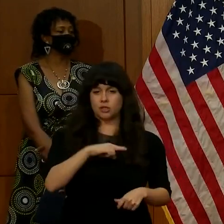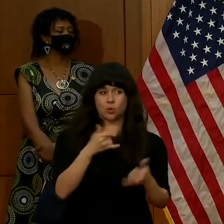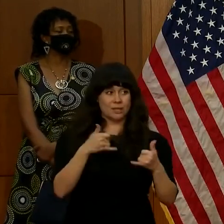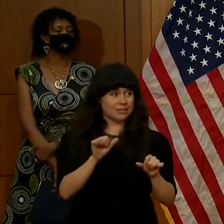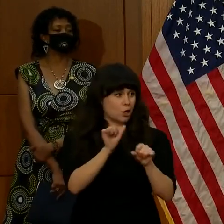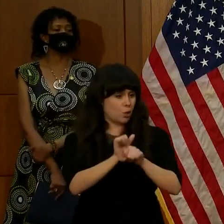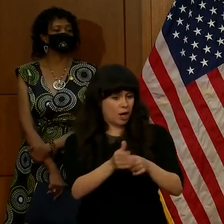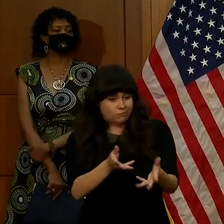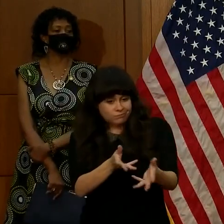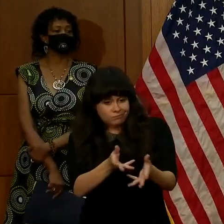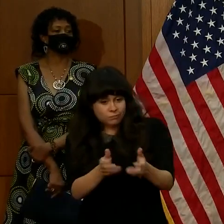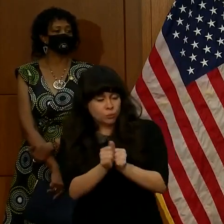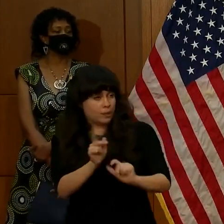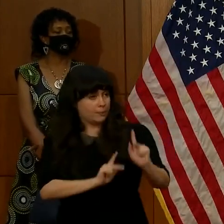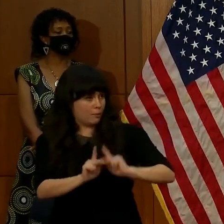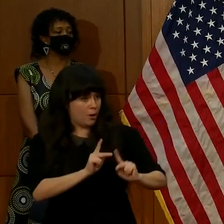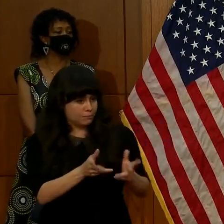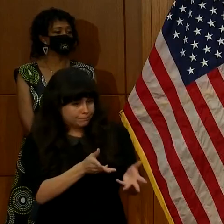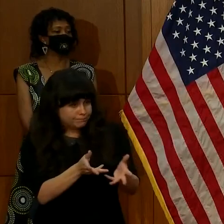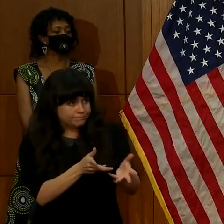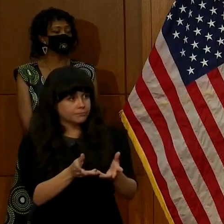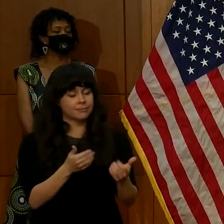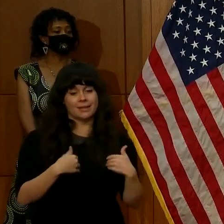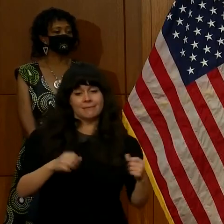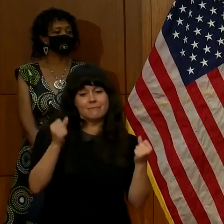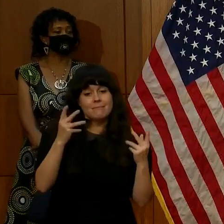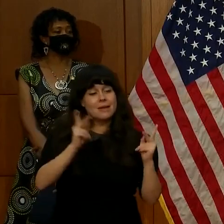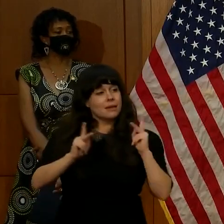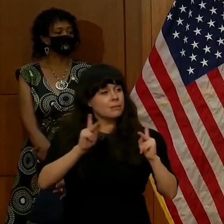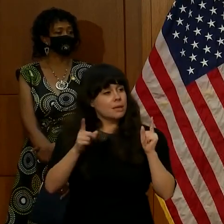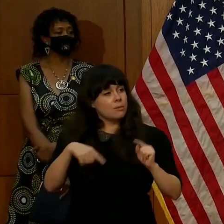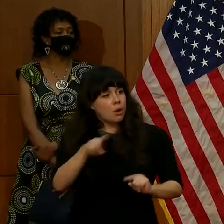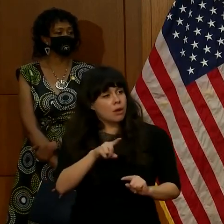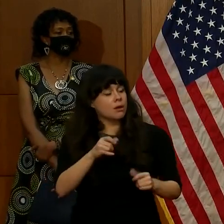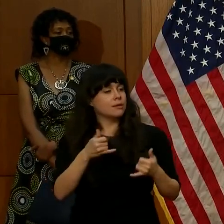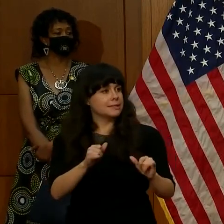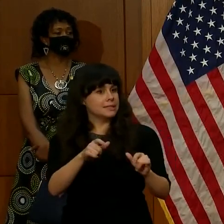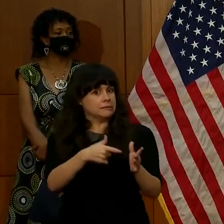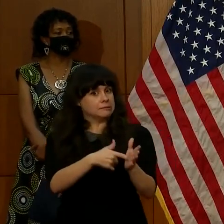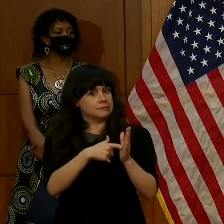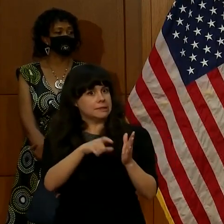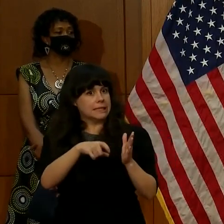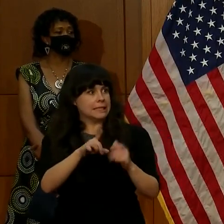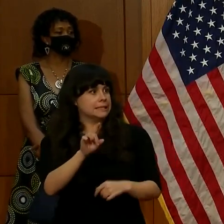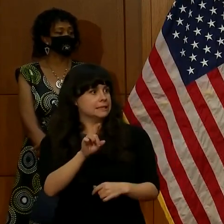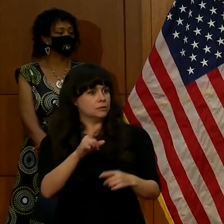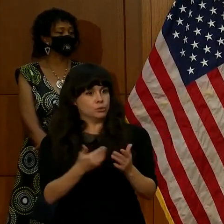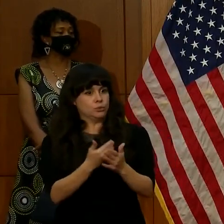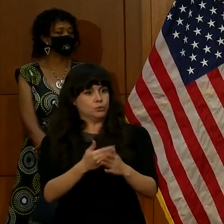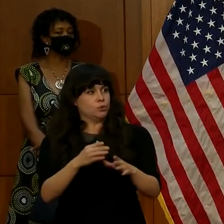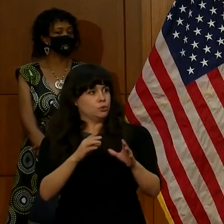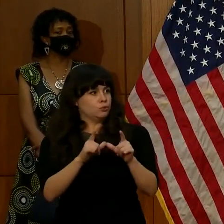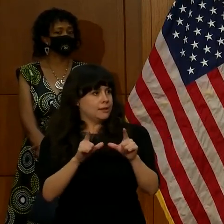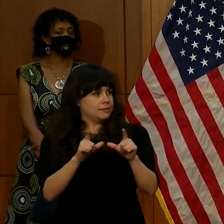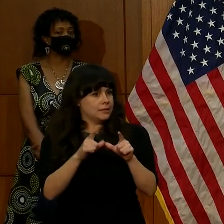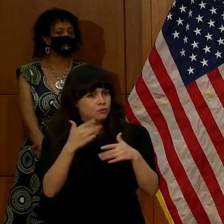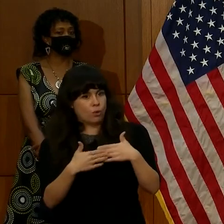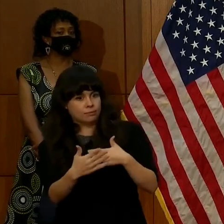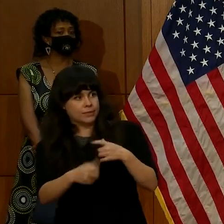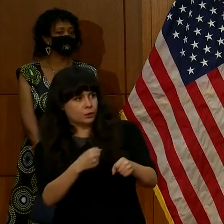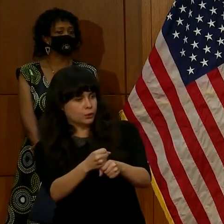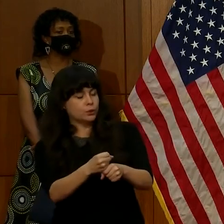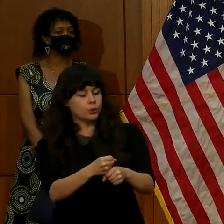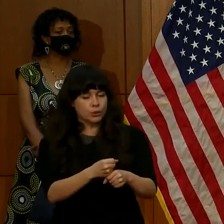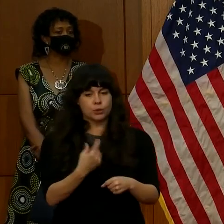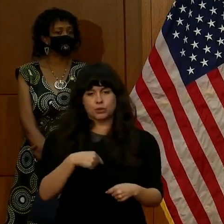folks. We do have a lot of individuals who need driver's license renewals, and so we're focusing